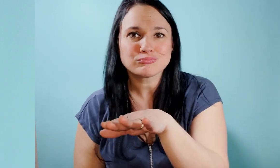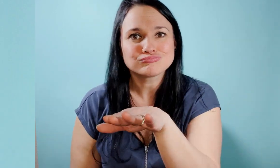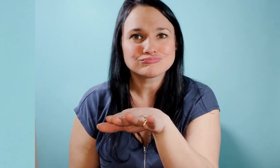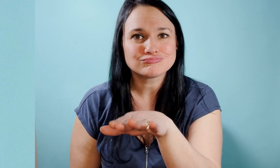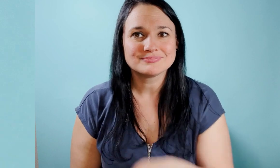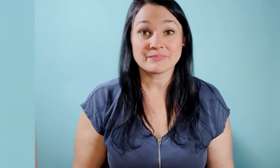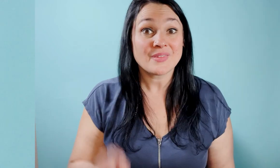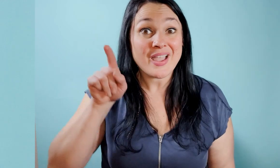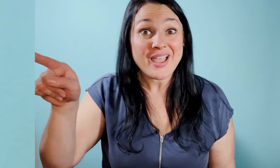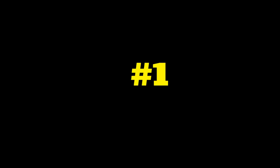let's roll